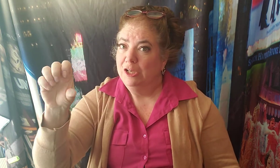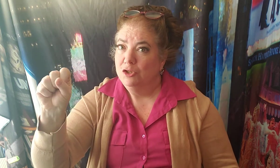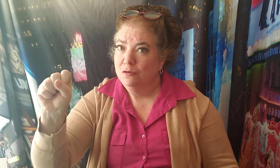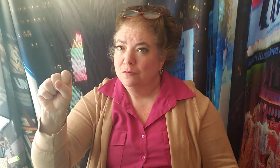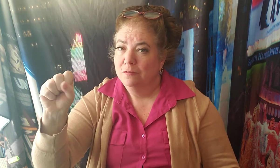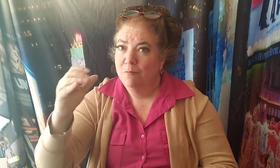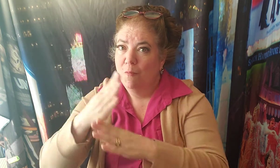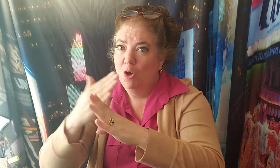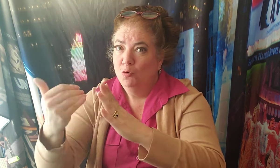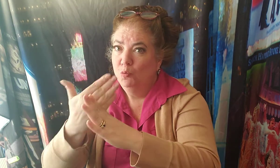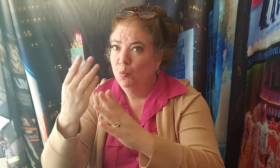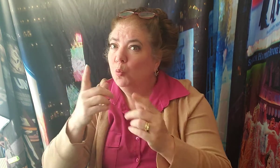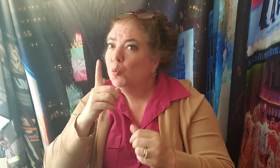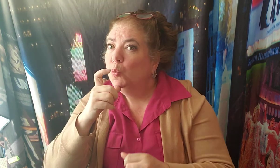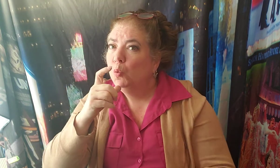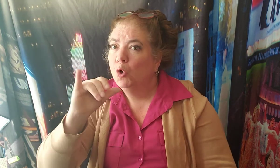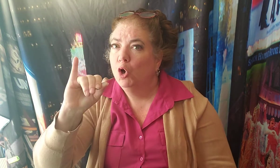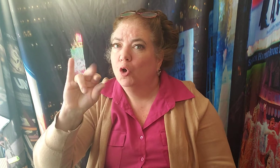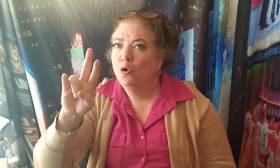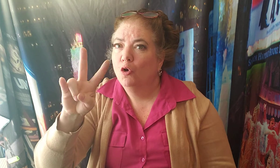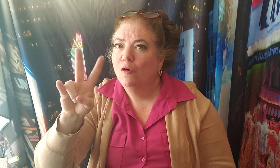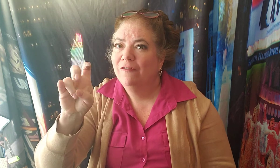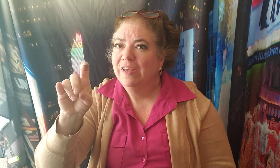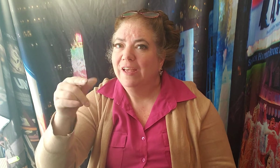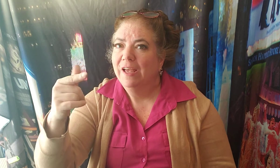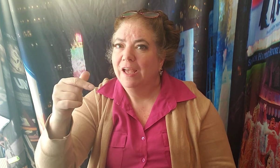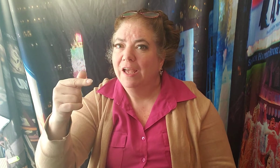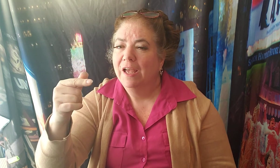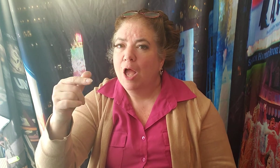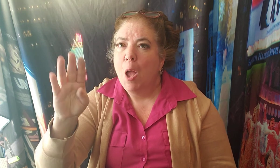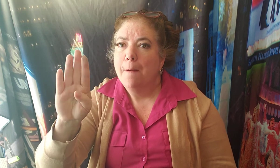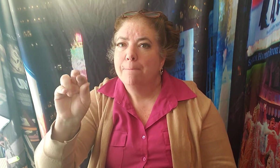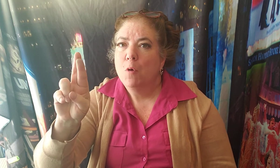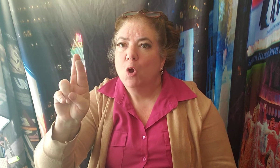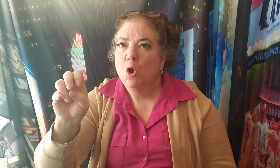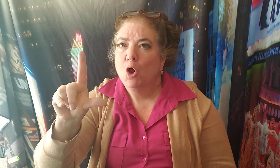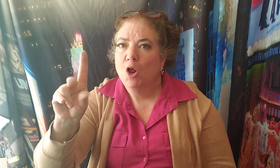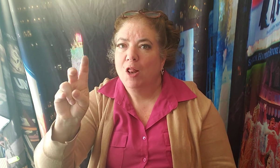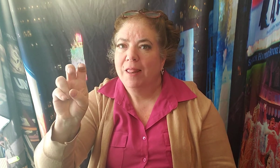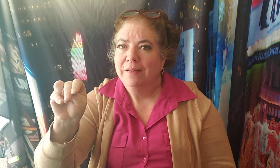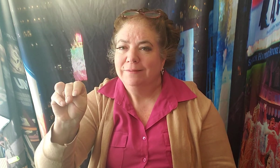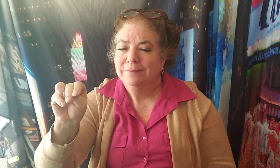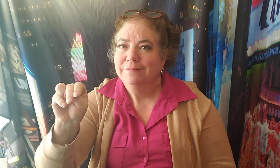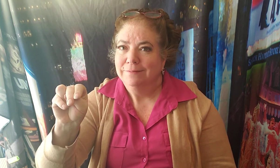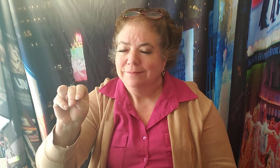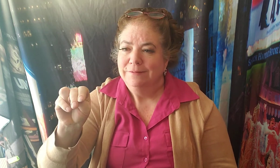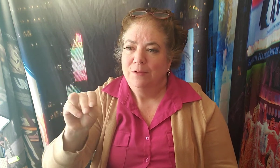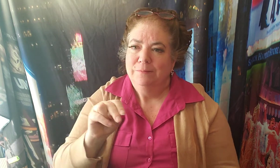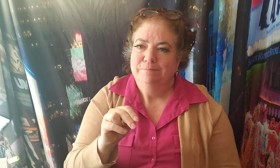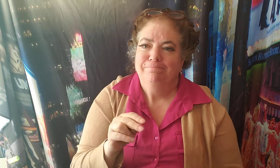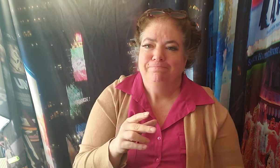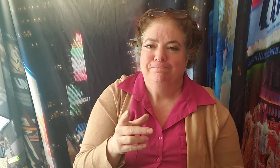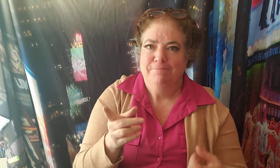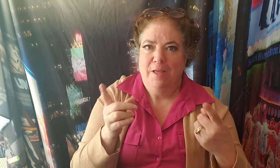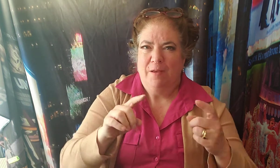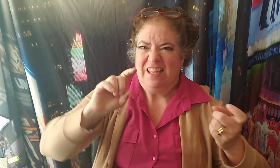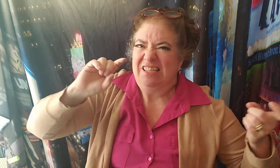December 8th 1941 Is a date That will live in